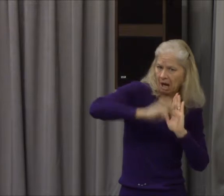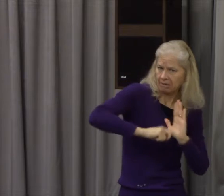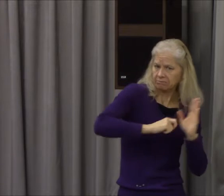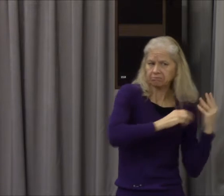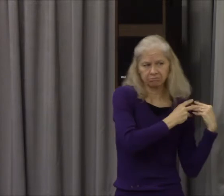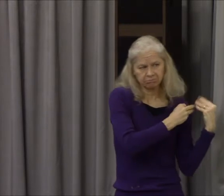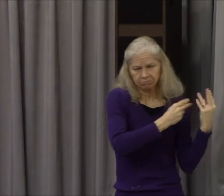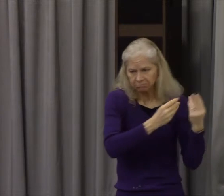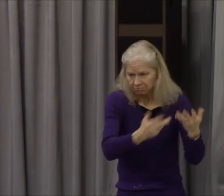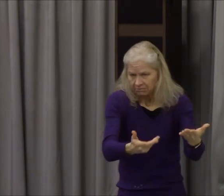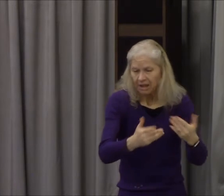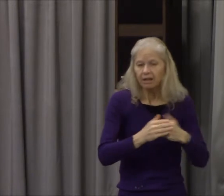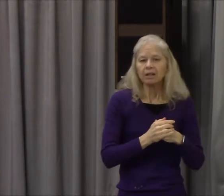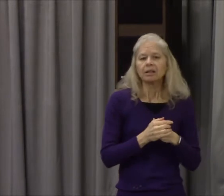he records that Jesus was a